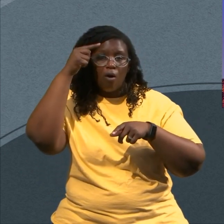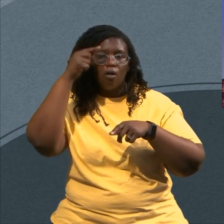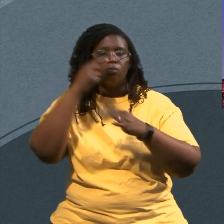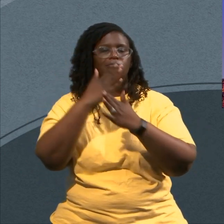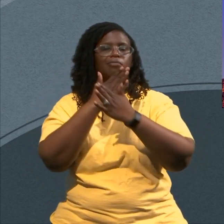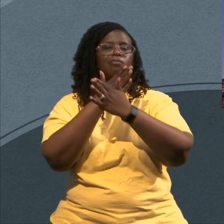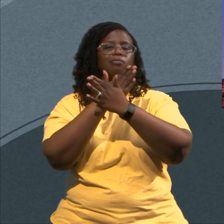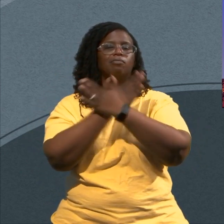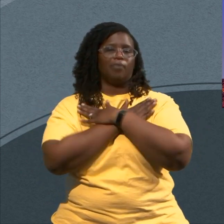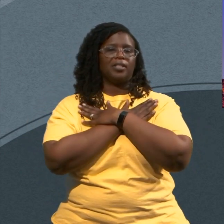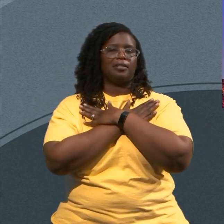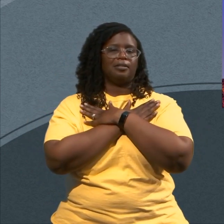Everybody Say so I can Rest